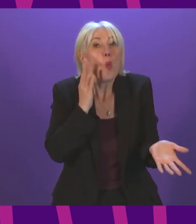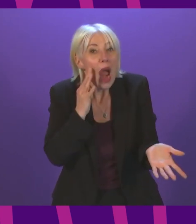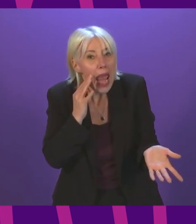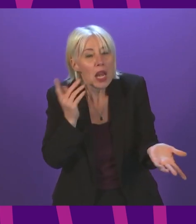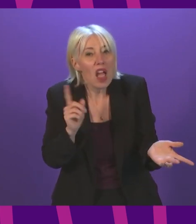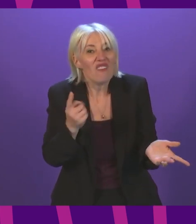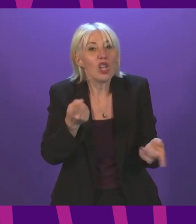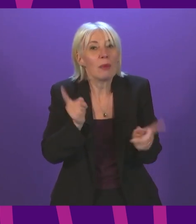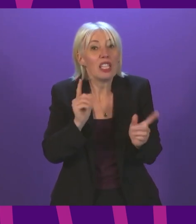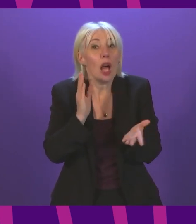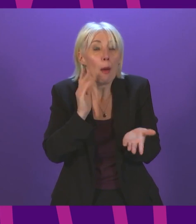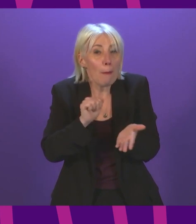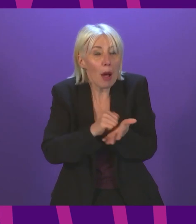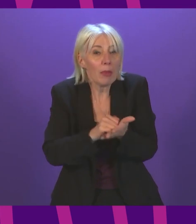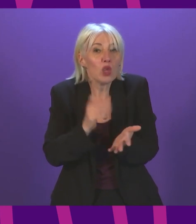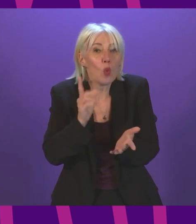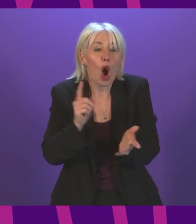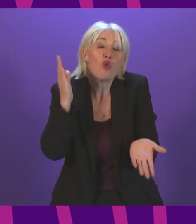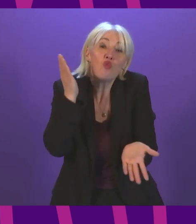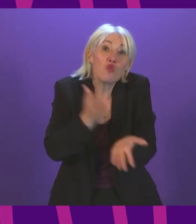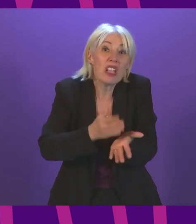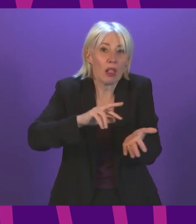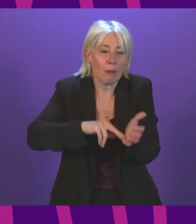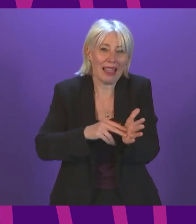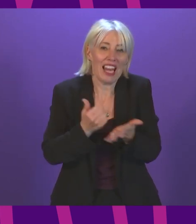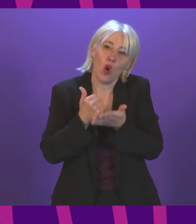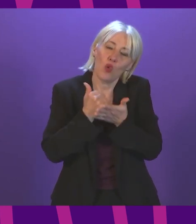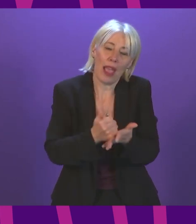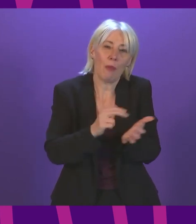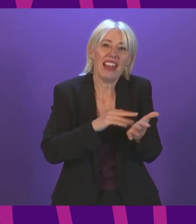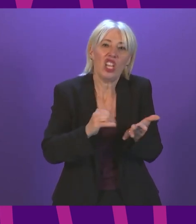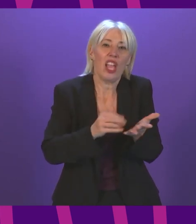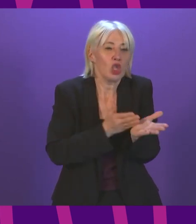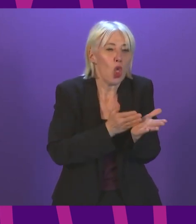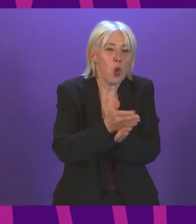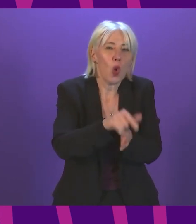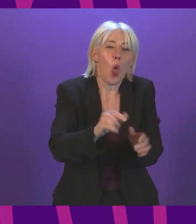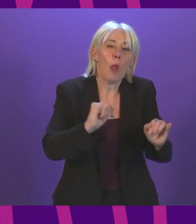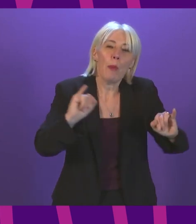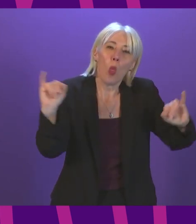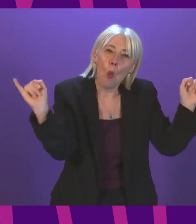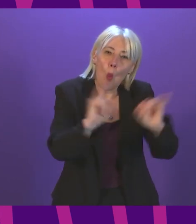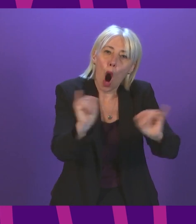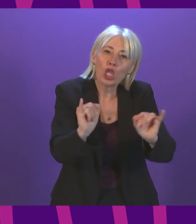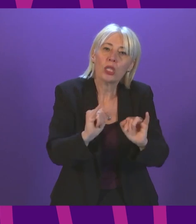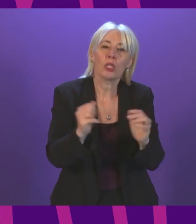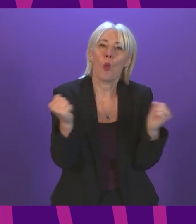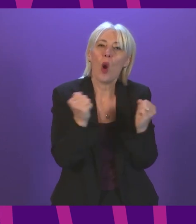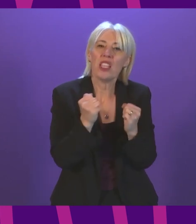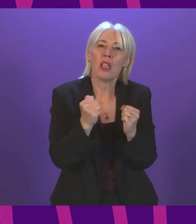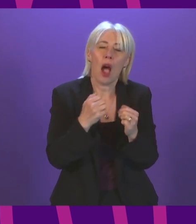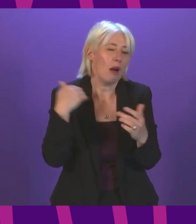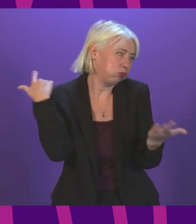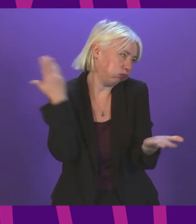Minister publish a real plan to support the NHS through what could be the worst winter ever? First